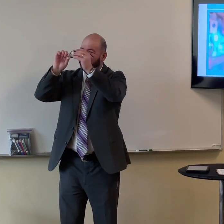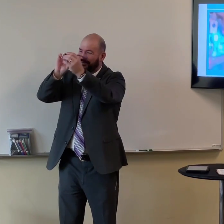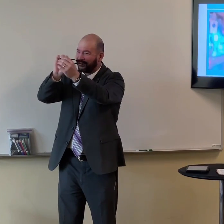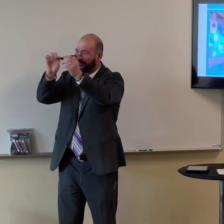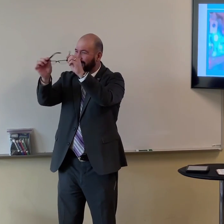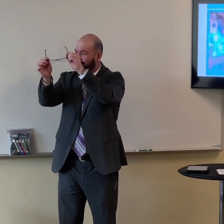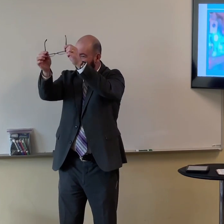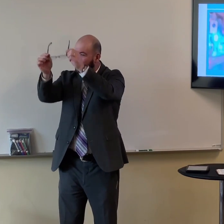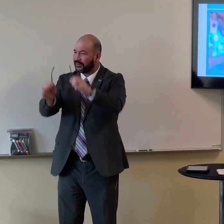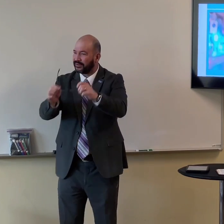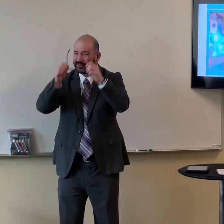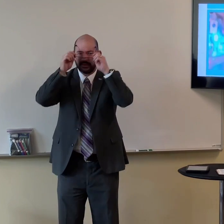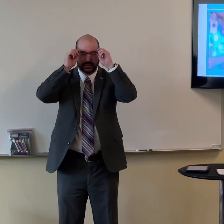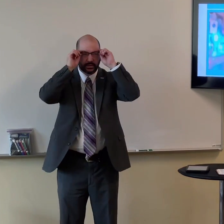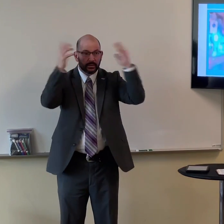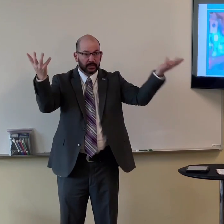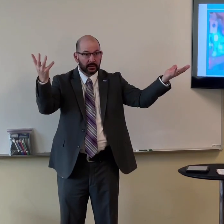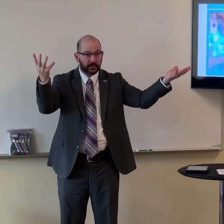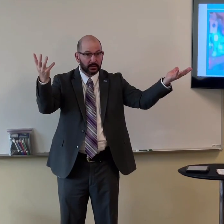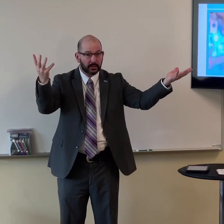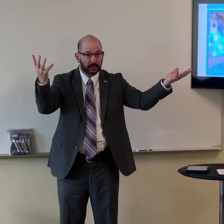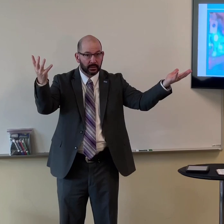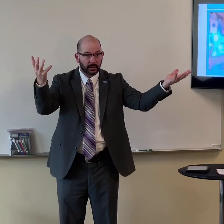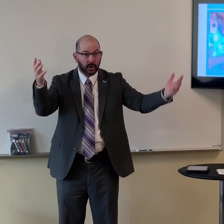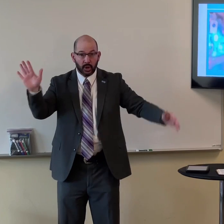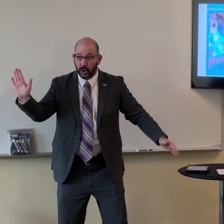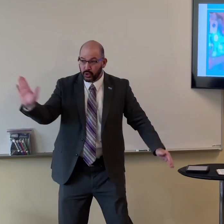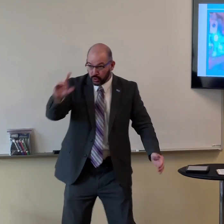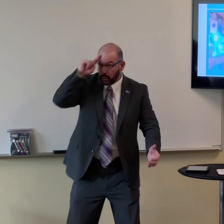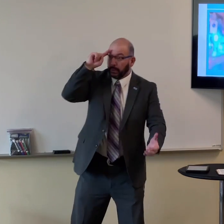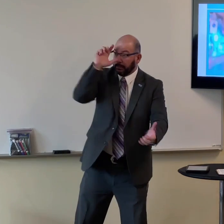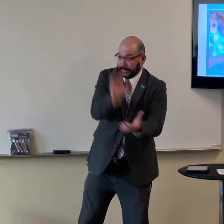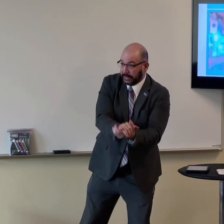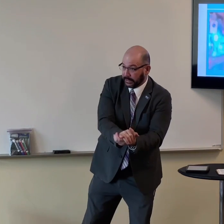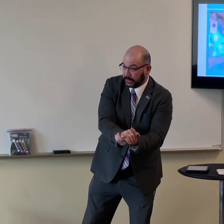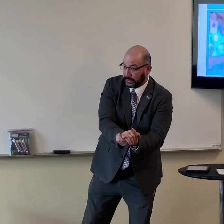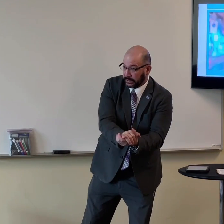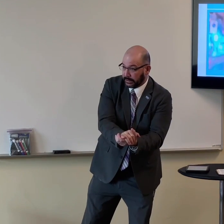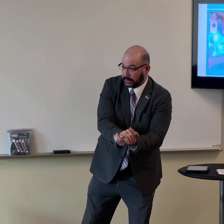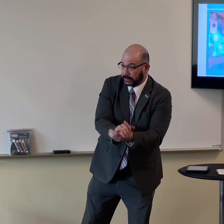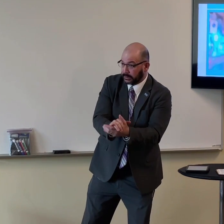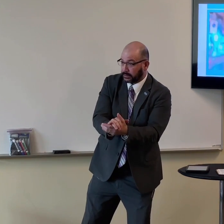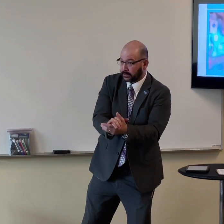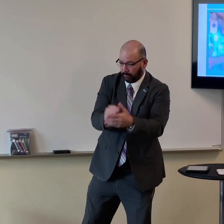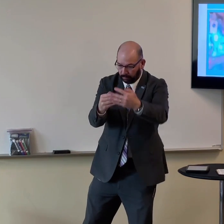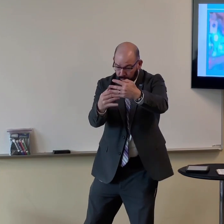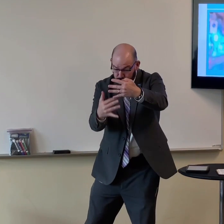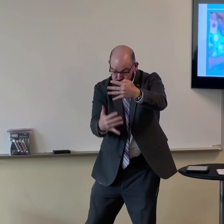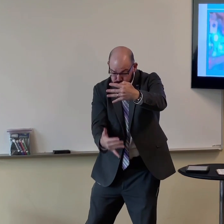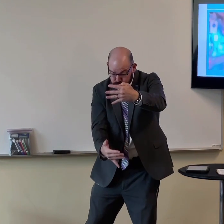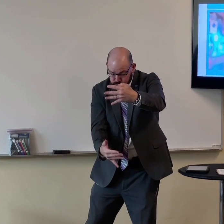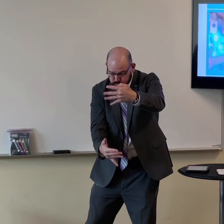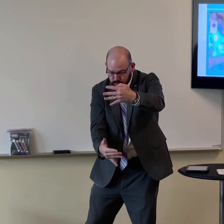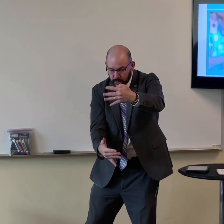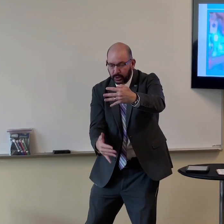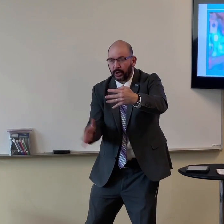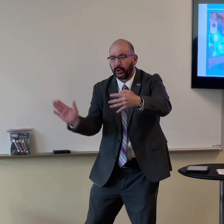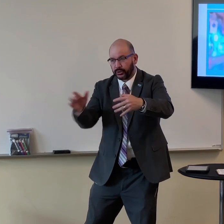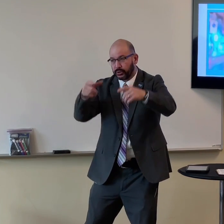The glasses changed. Not the, not your eyes. Your belief, all these things you believe,